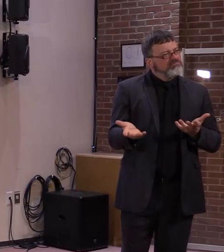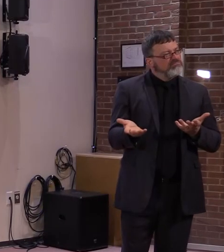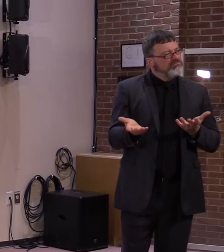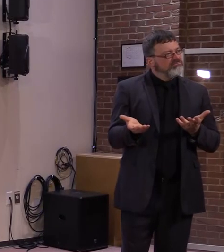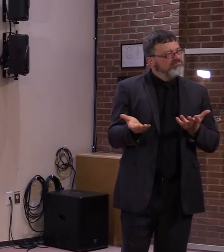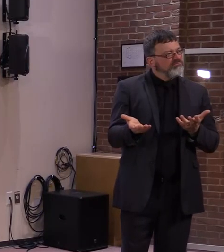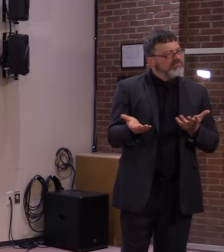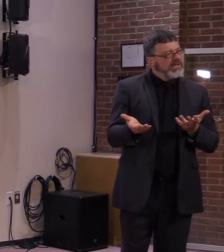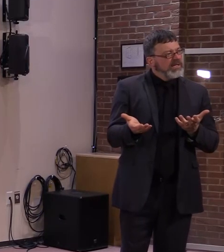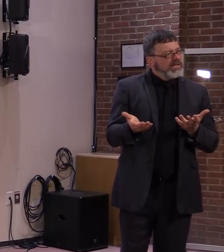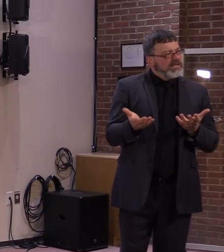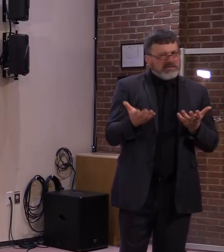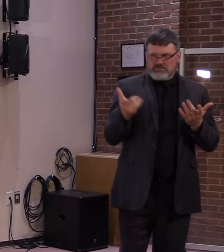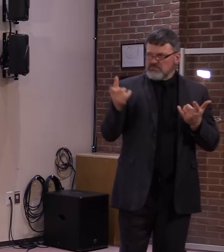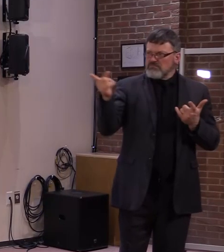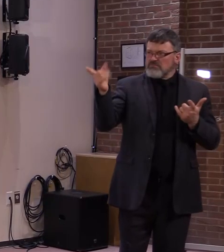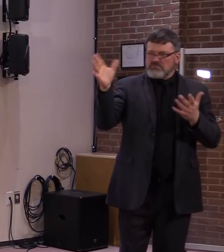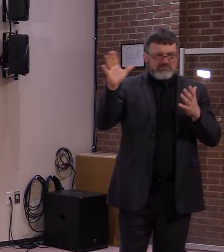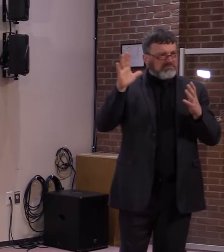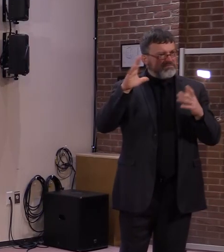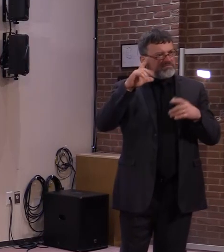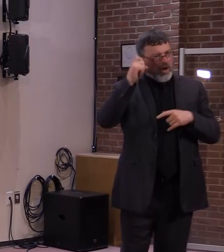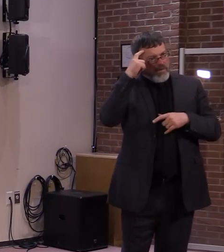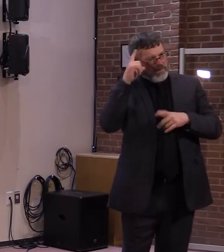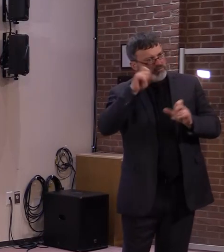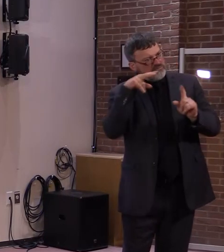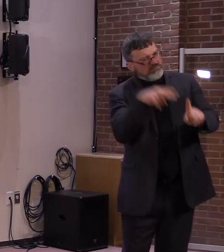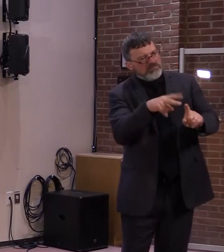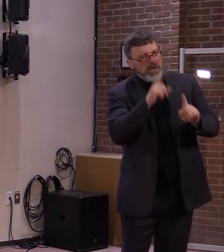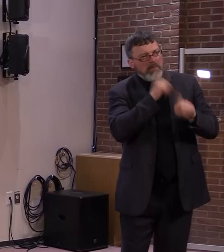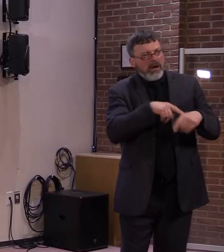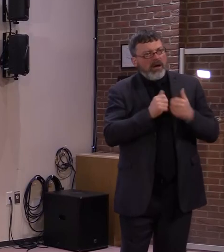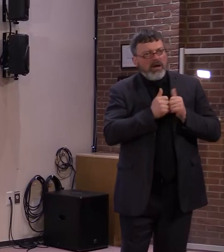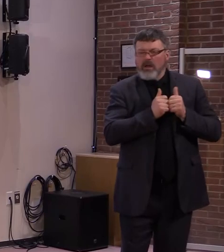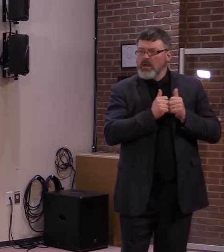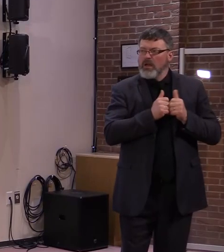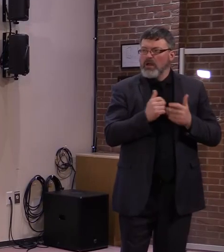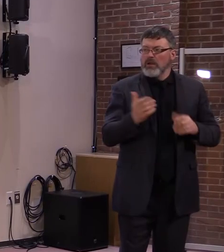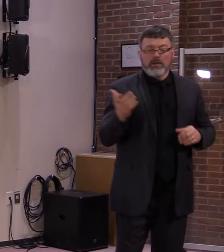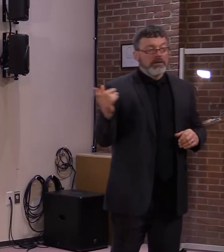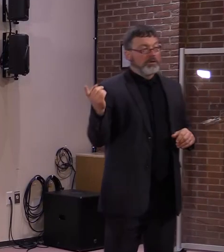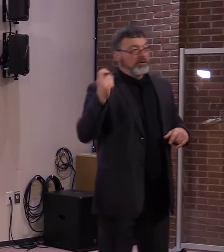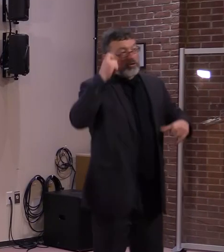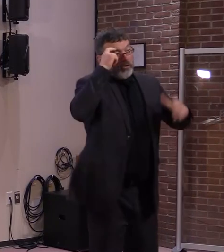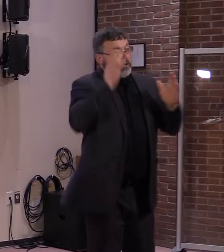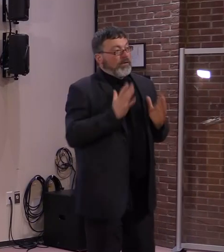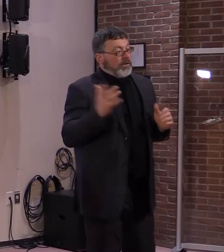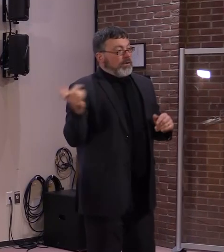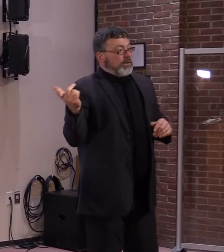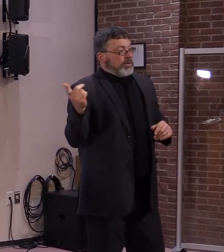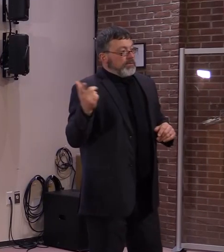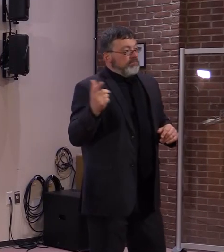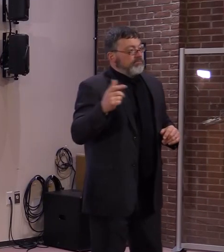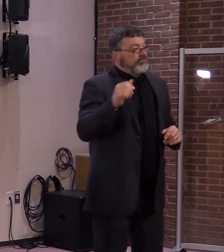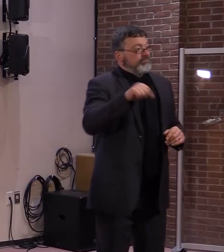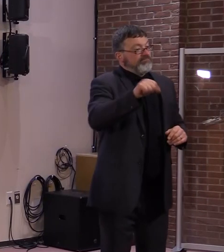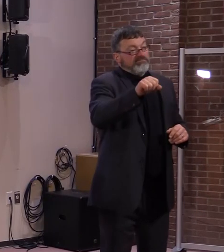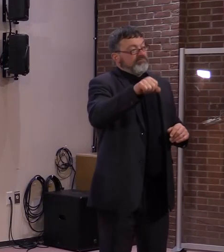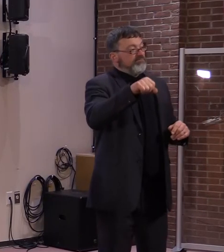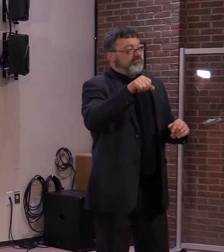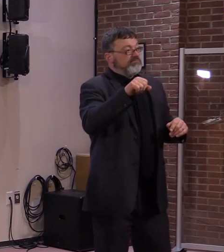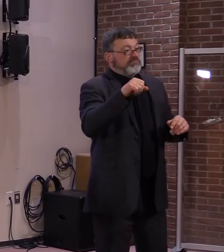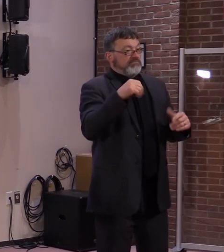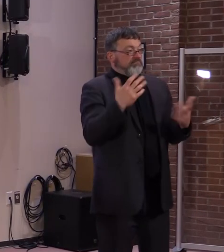forth. So with this push that we've seen over the last number of years towards